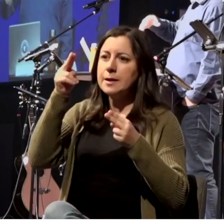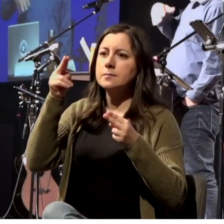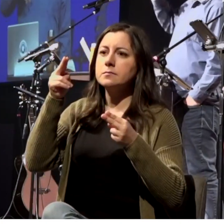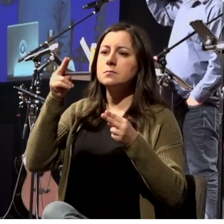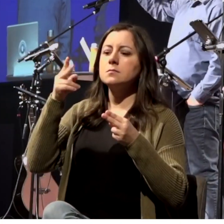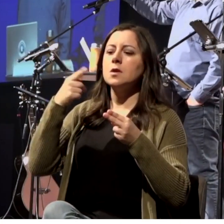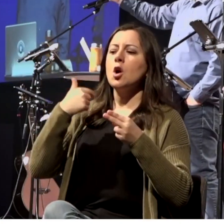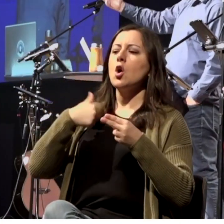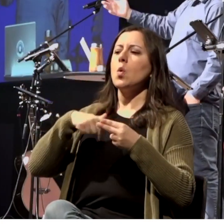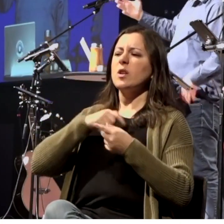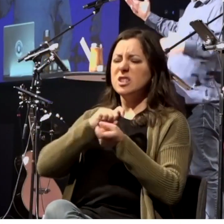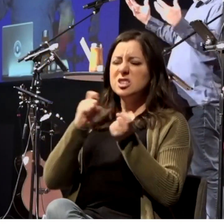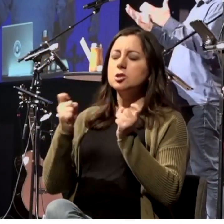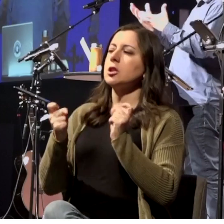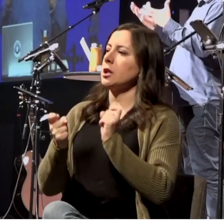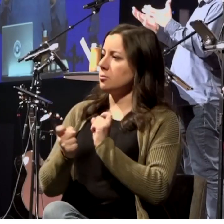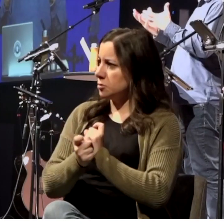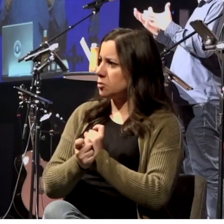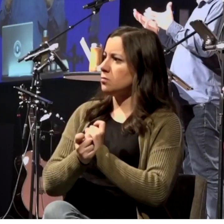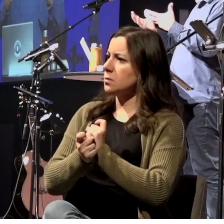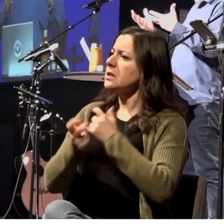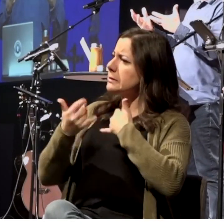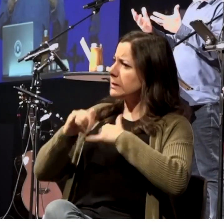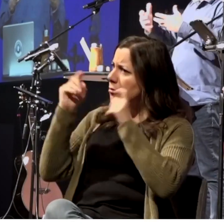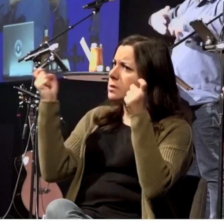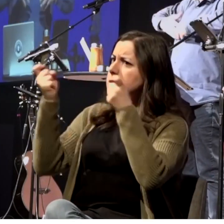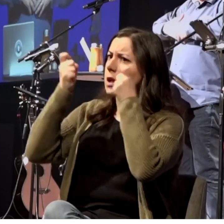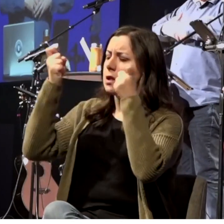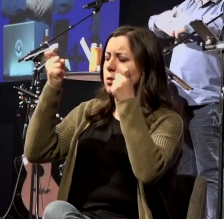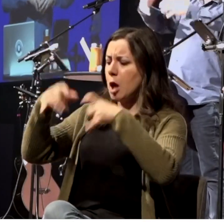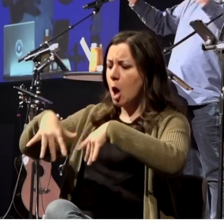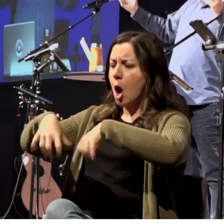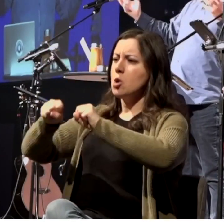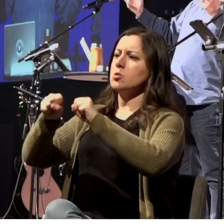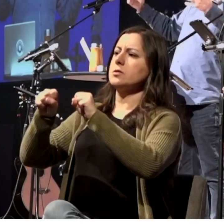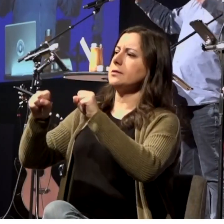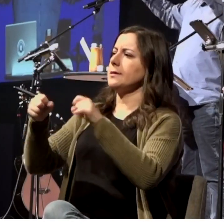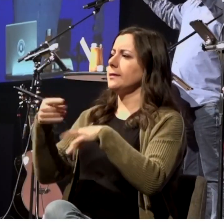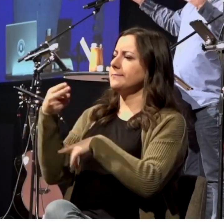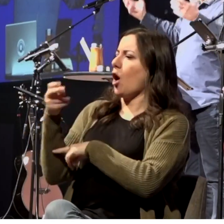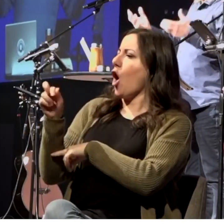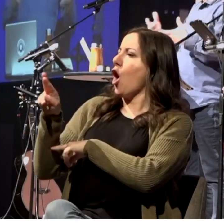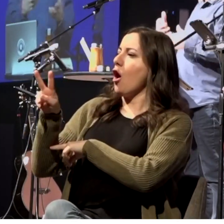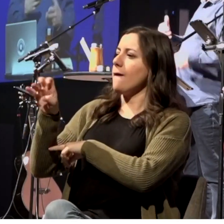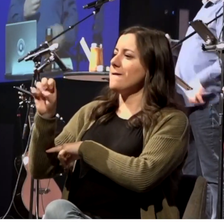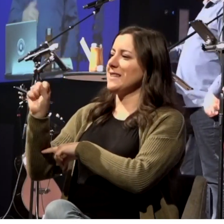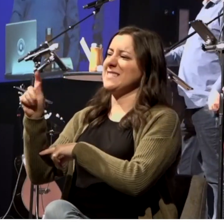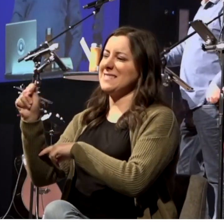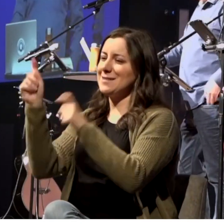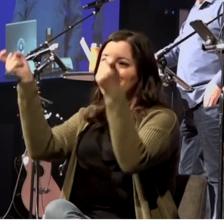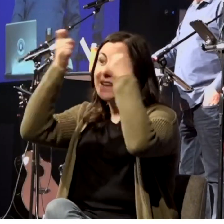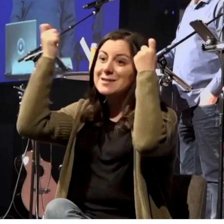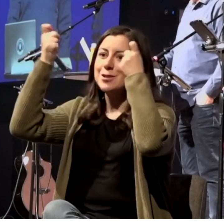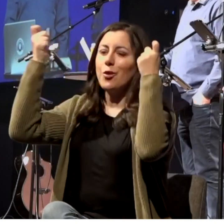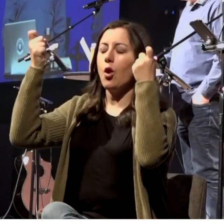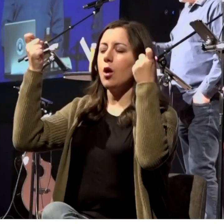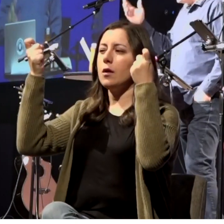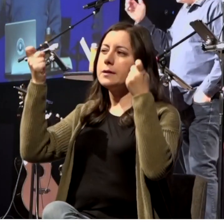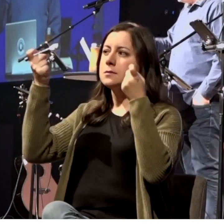going to do a harvest festival on Halloween night. We're going to preach the gospel. We're going to bring the kids together. And so on.